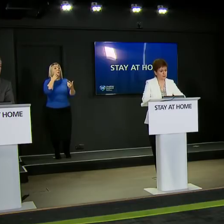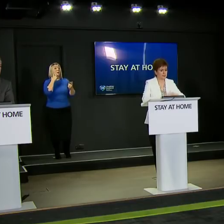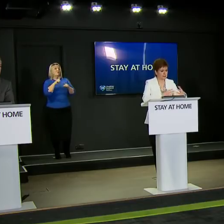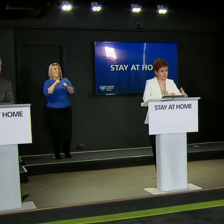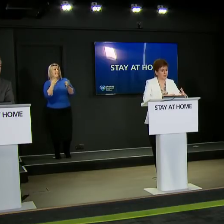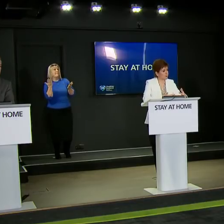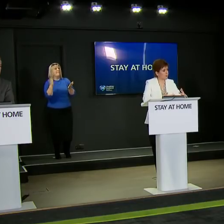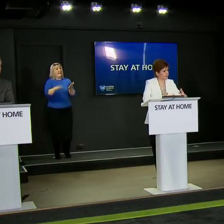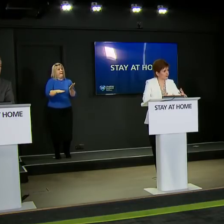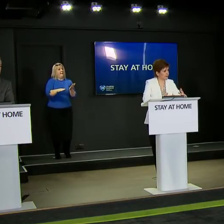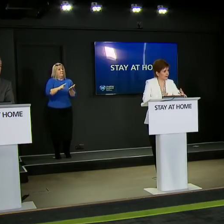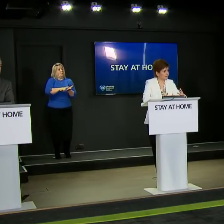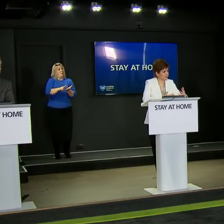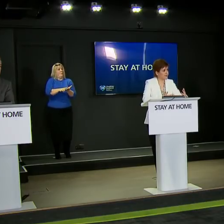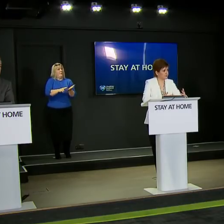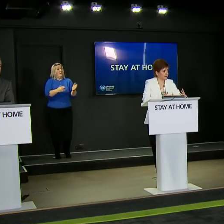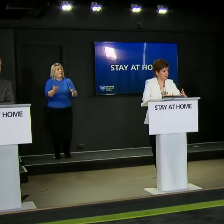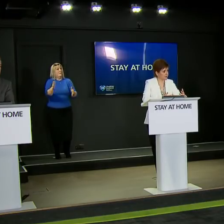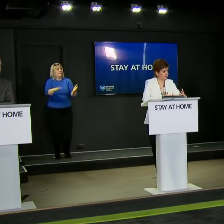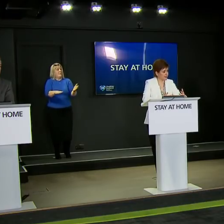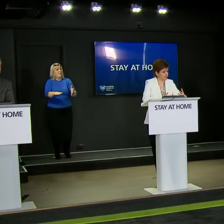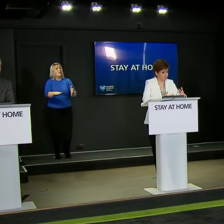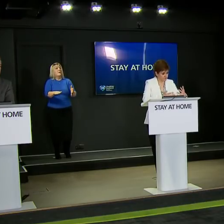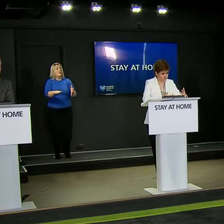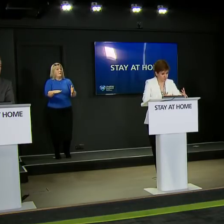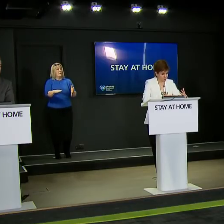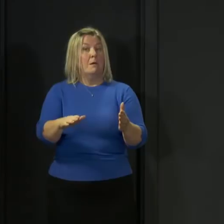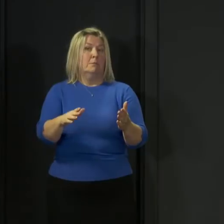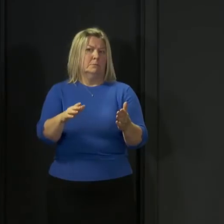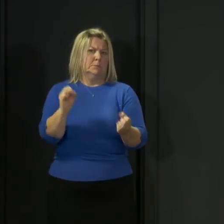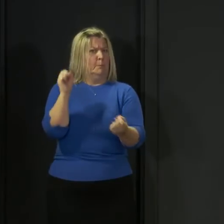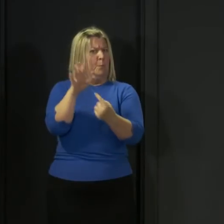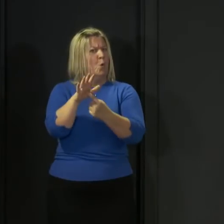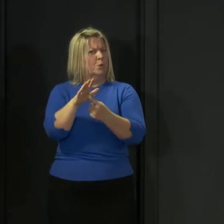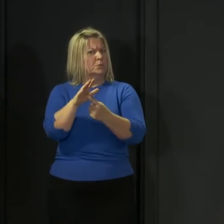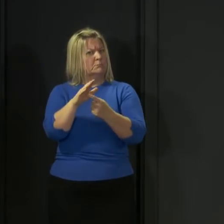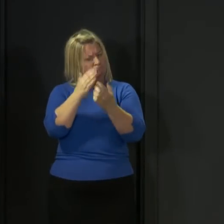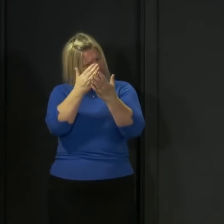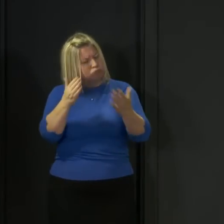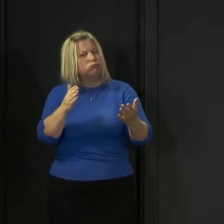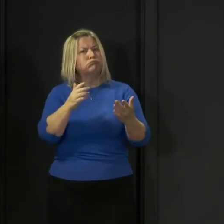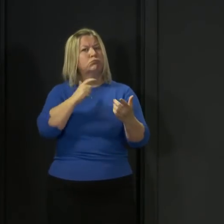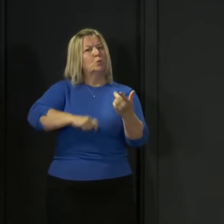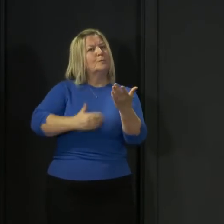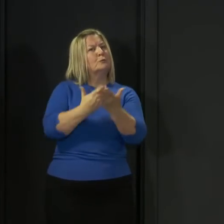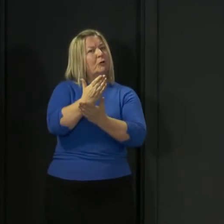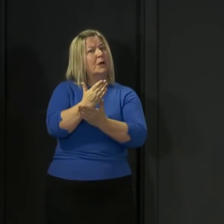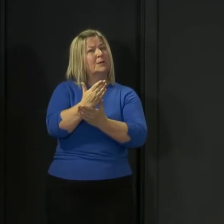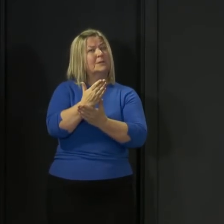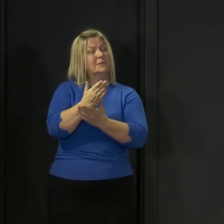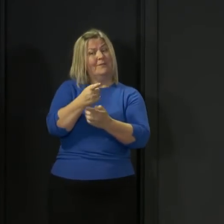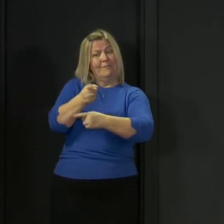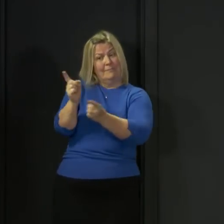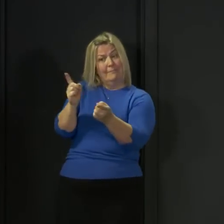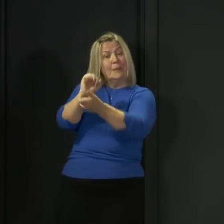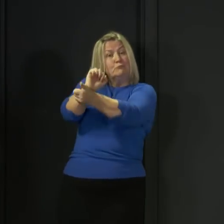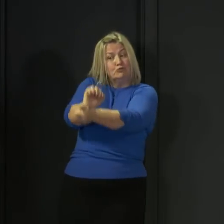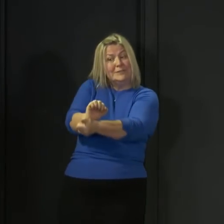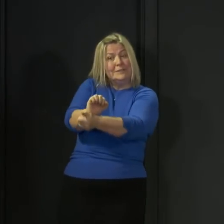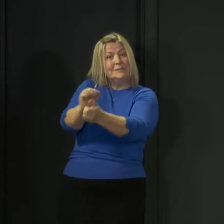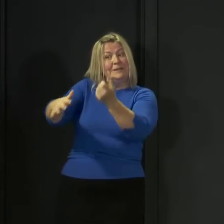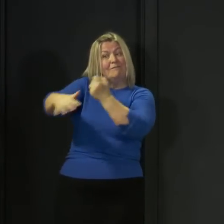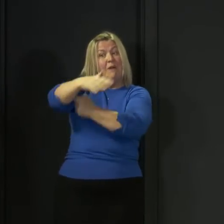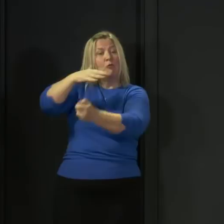is important but clearly people living in a prison environment for people living in a prison environment that is even more important